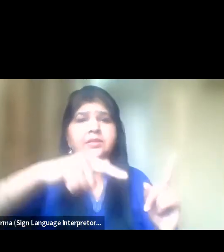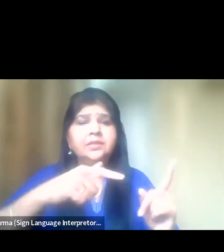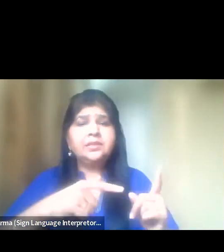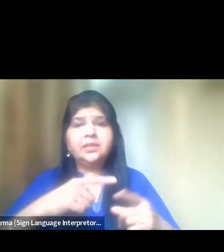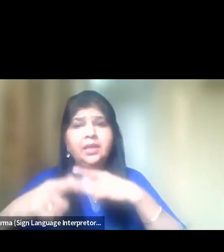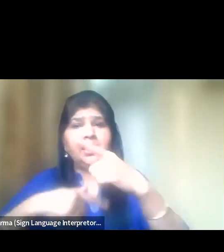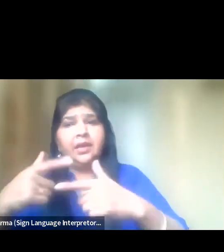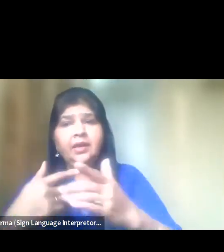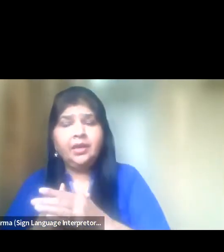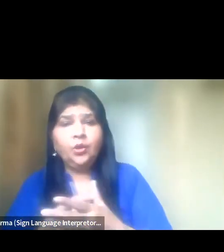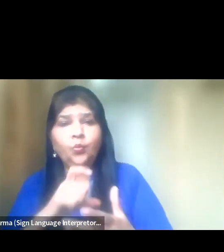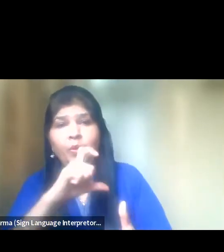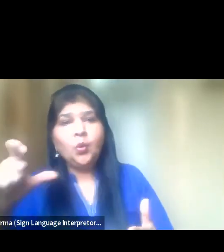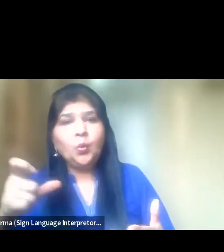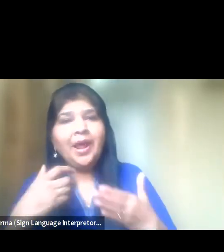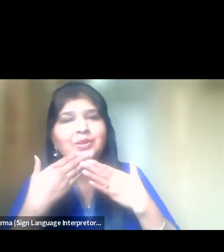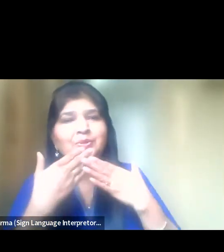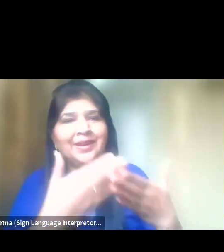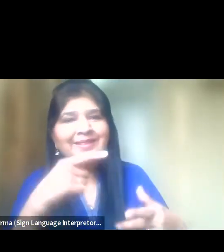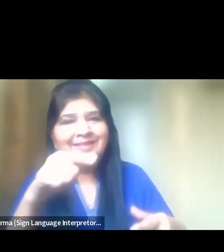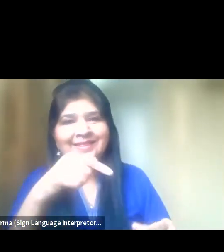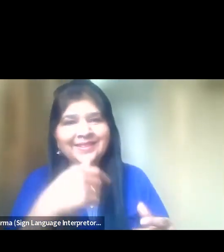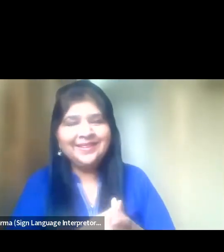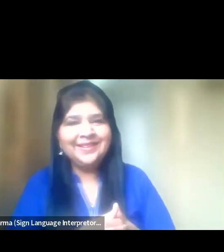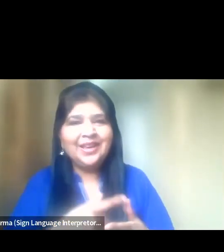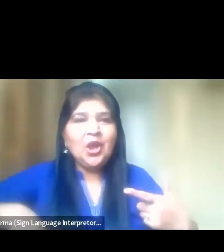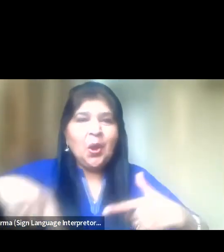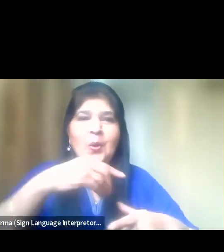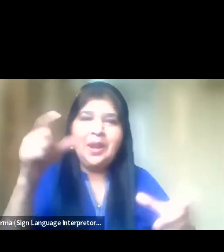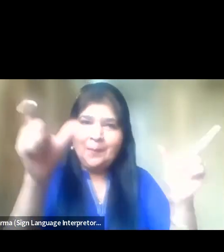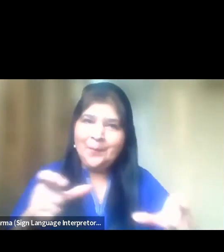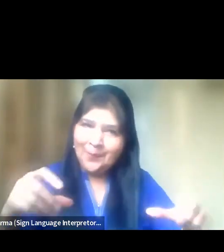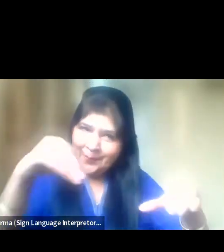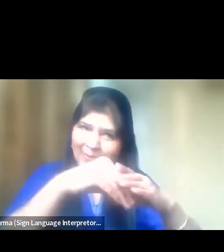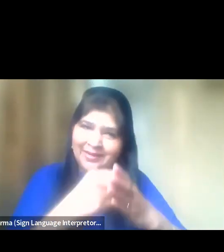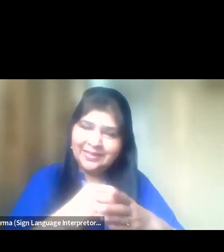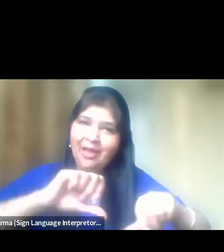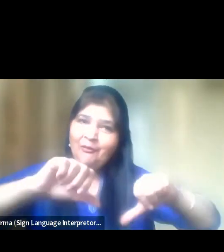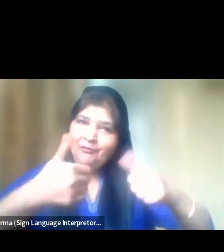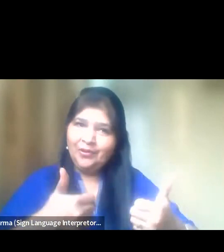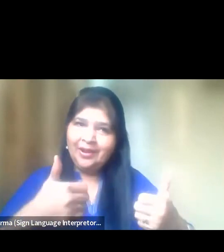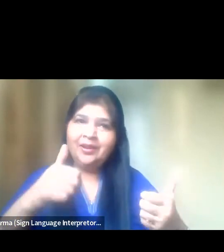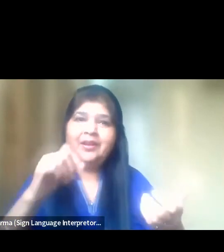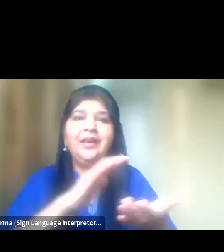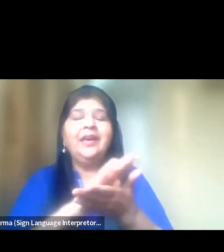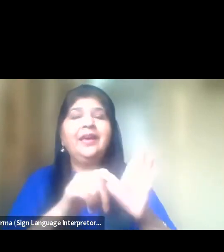We congratulate all participants and winners of the RectaCon.